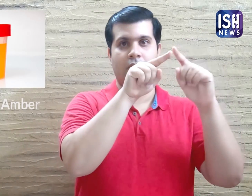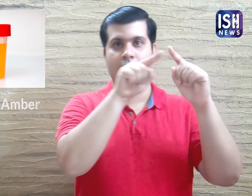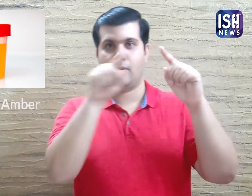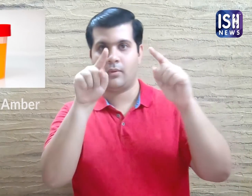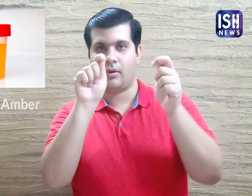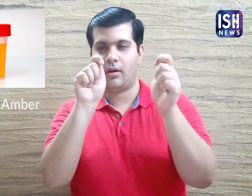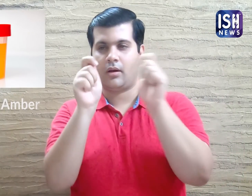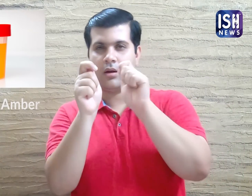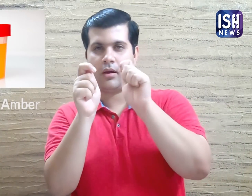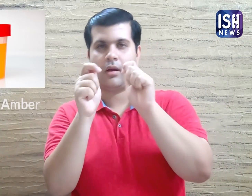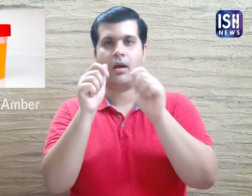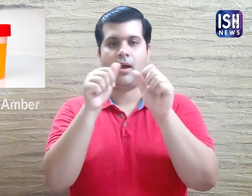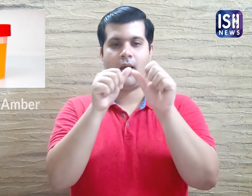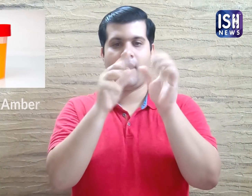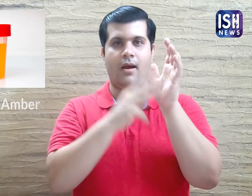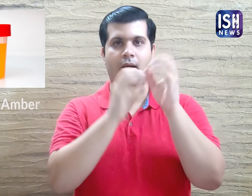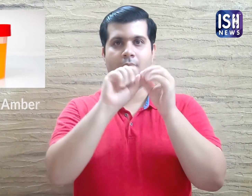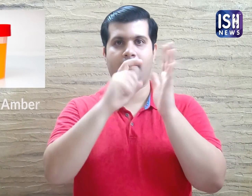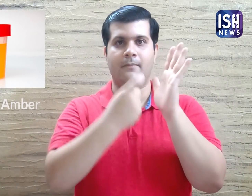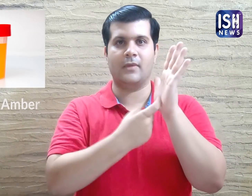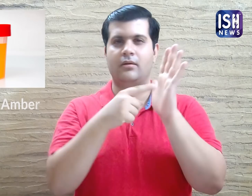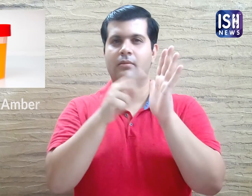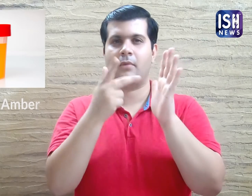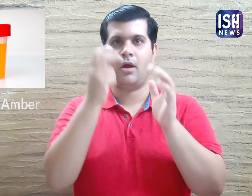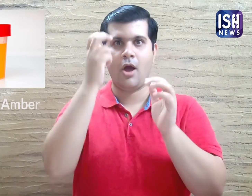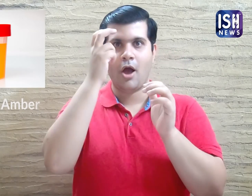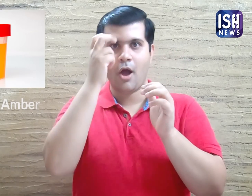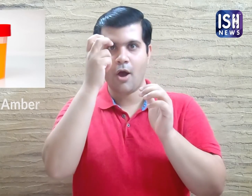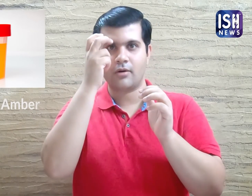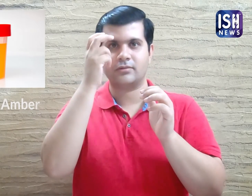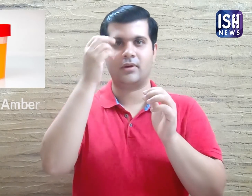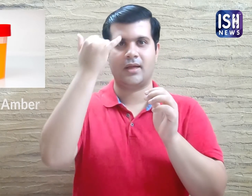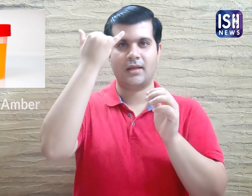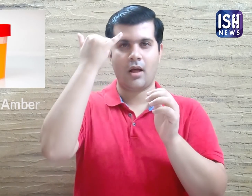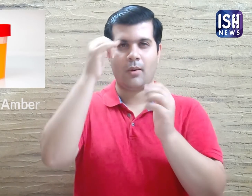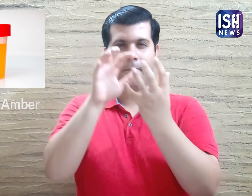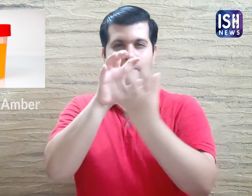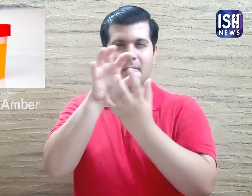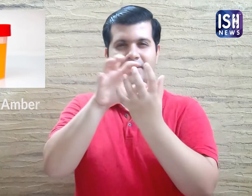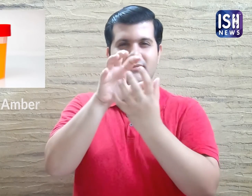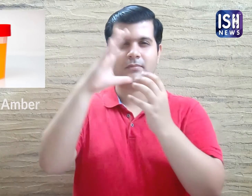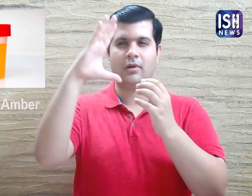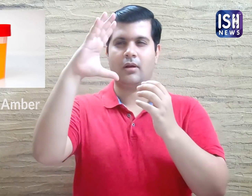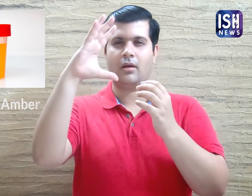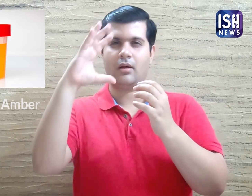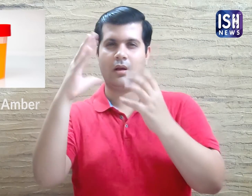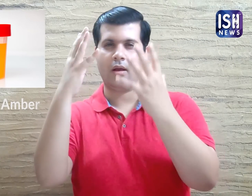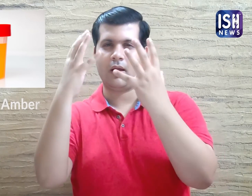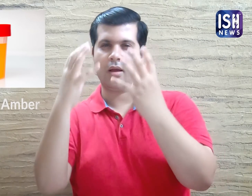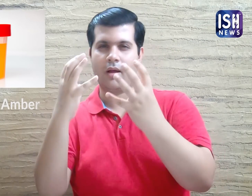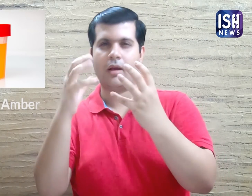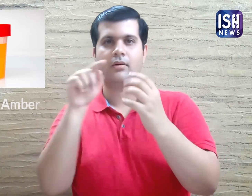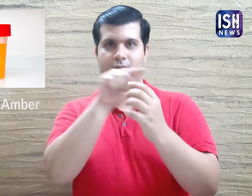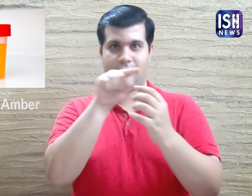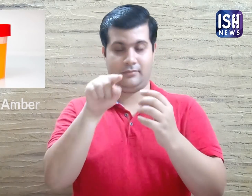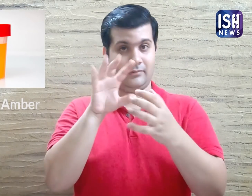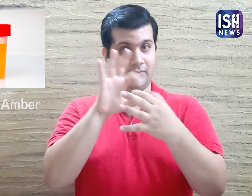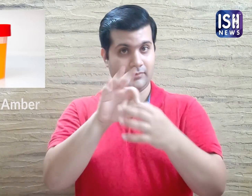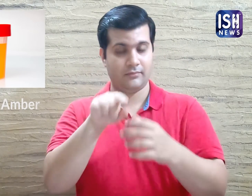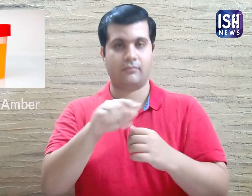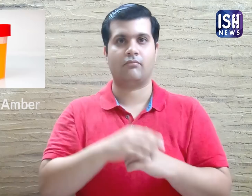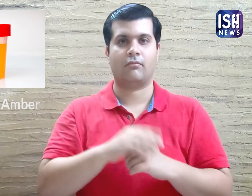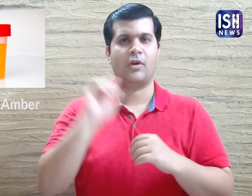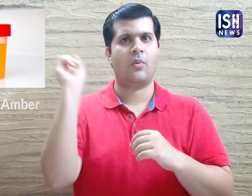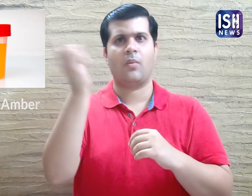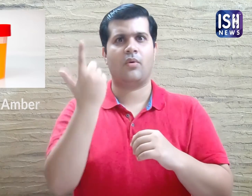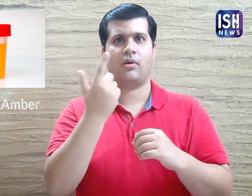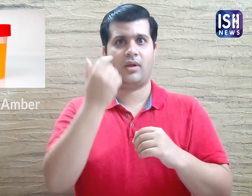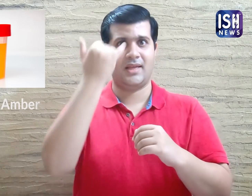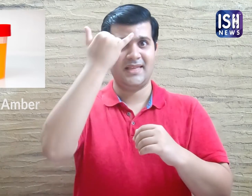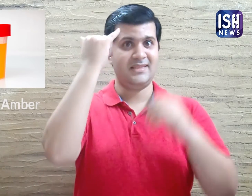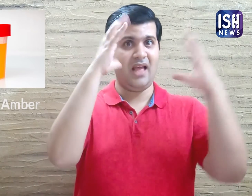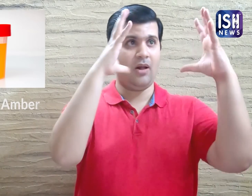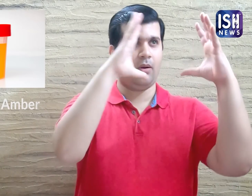light